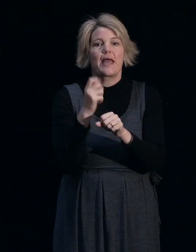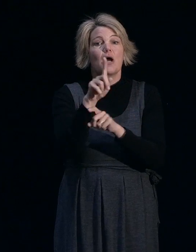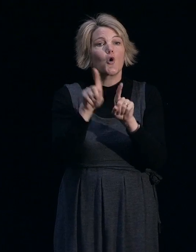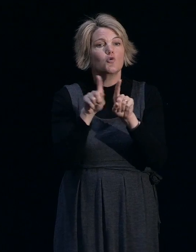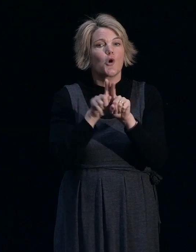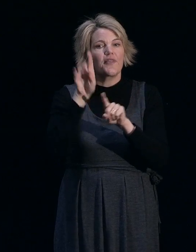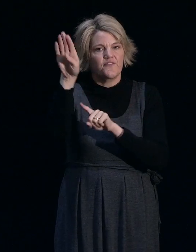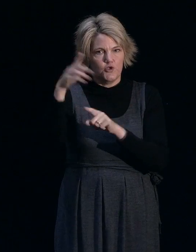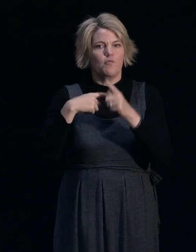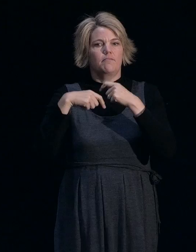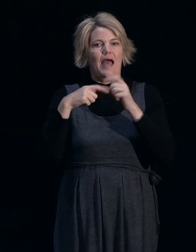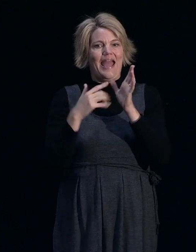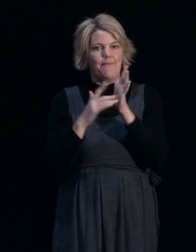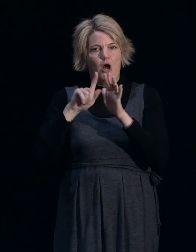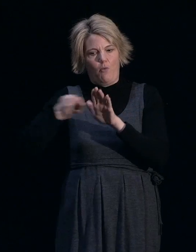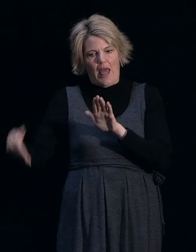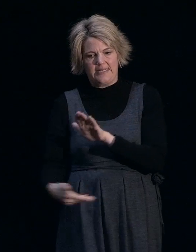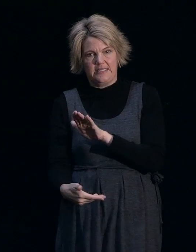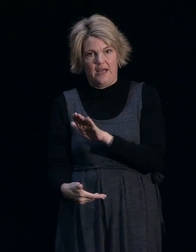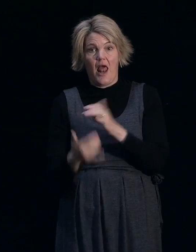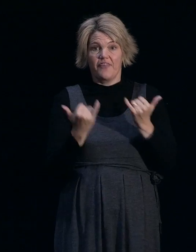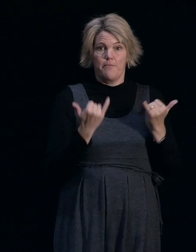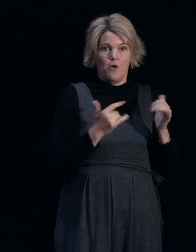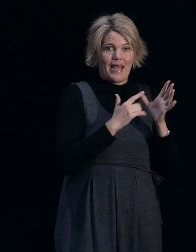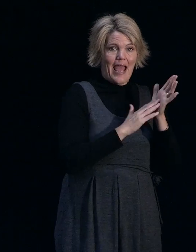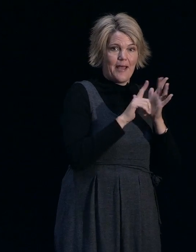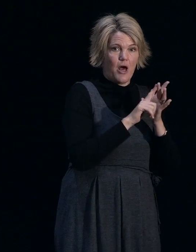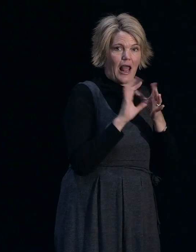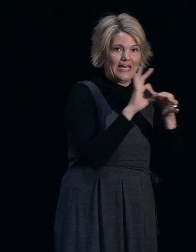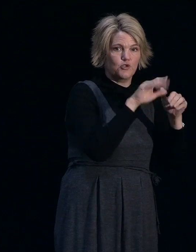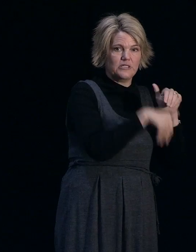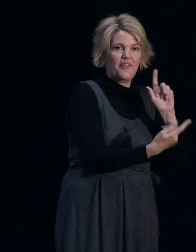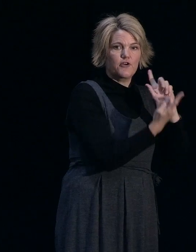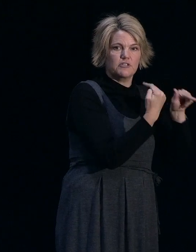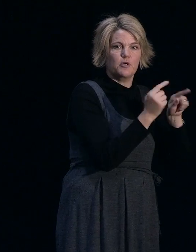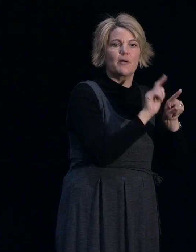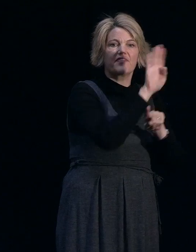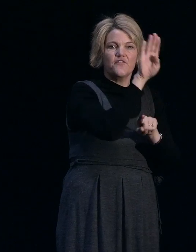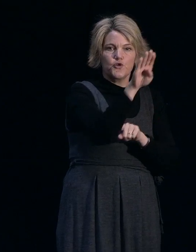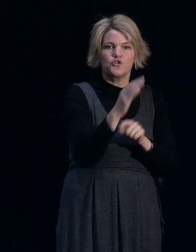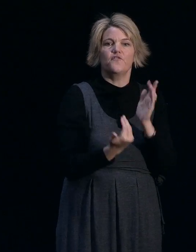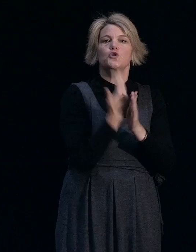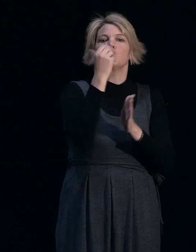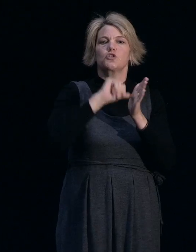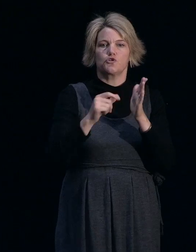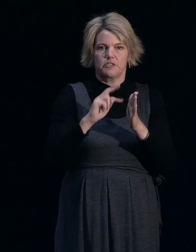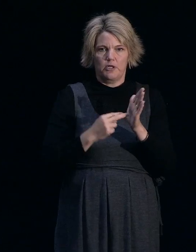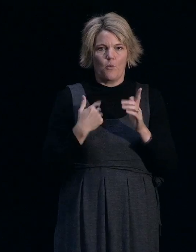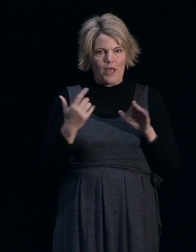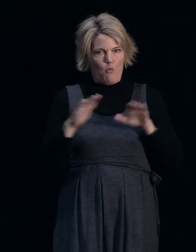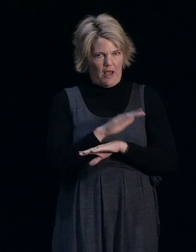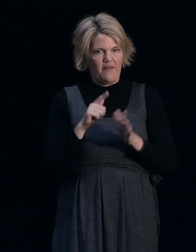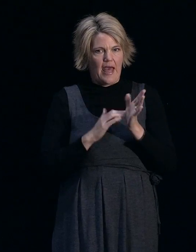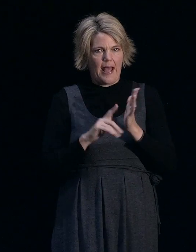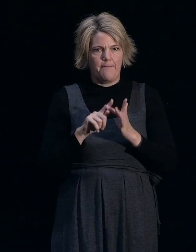Southern Response manages AMI earthquake claims, but we are AMI insurance going forward. We have a big stand down the end. We've got